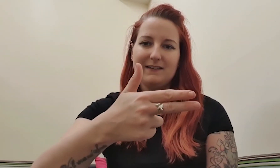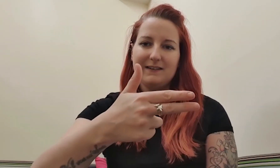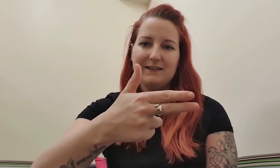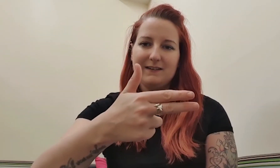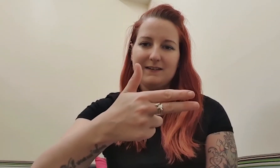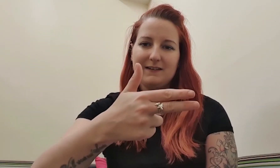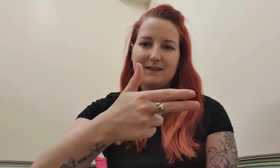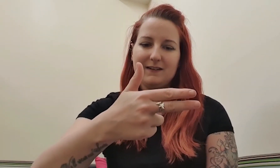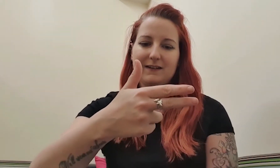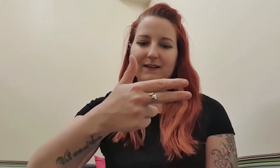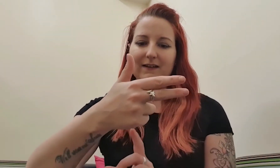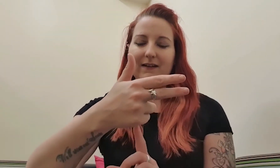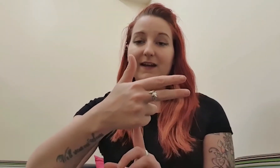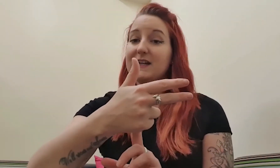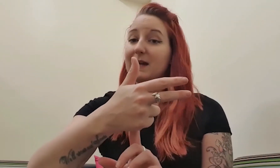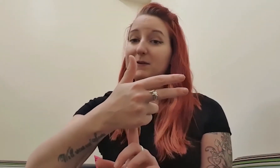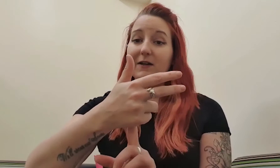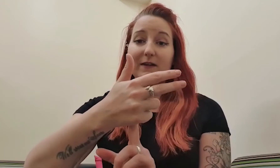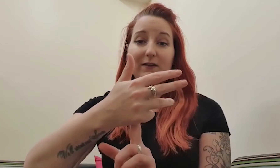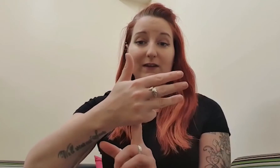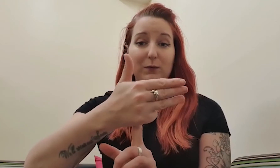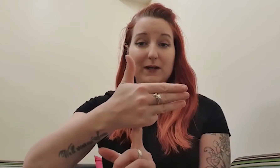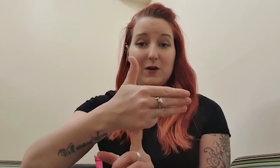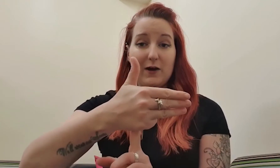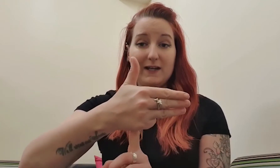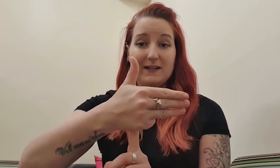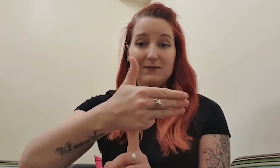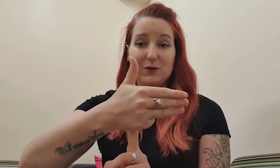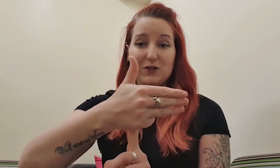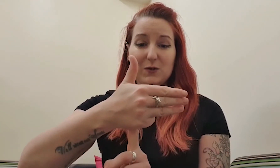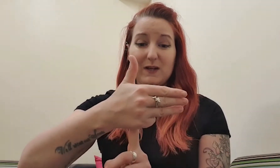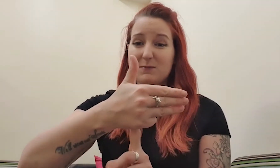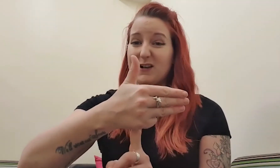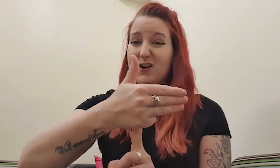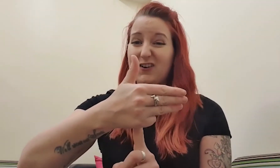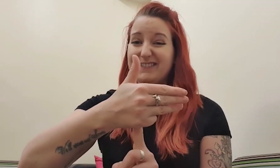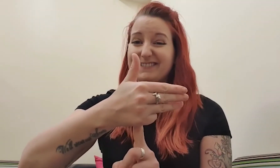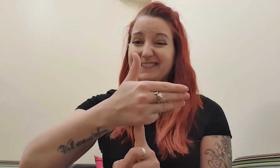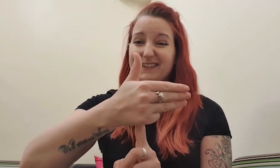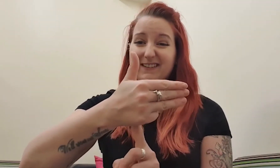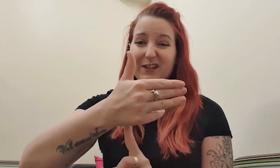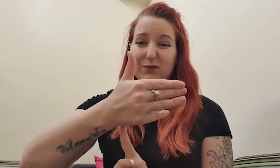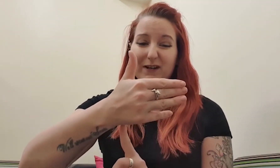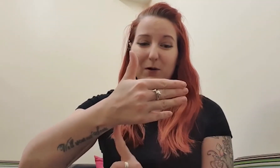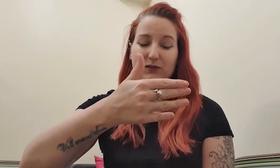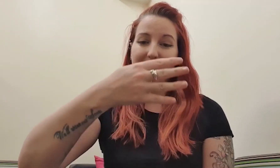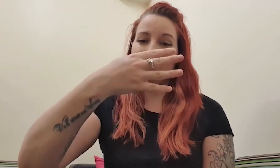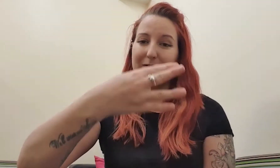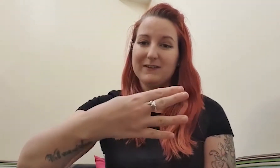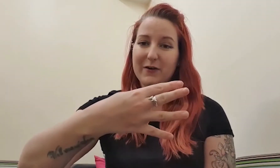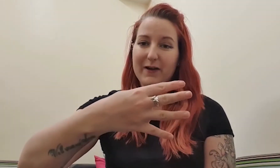and it can be done this way, 9 if you can do it, but I can't. Little finger pokes out, so it's 9,